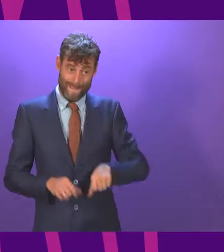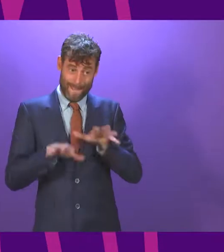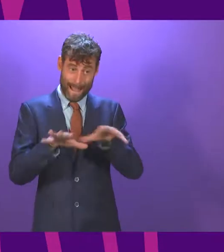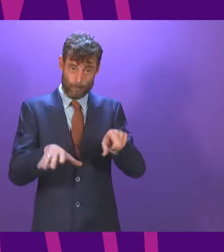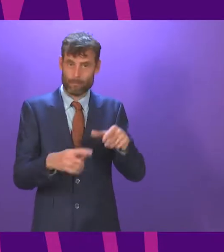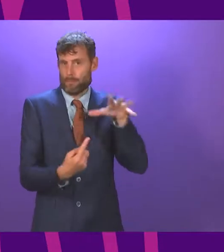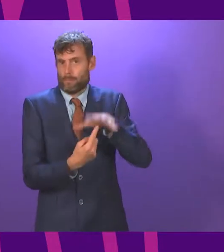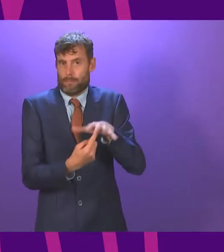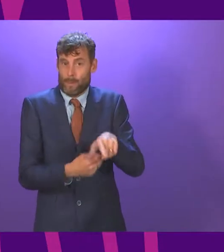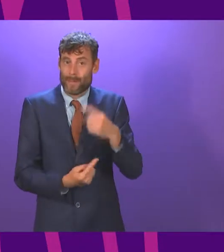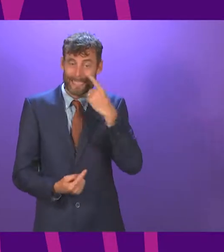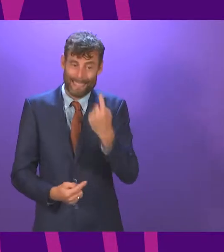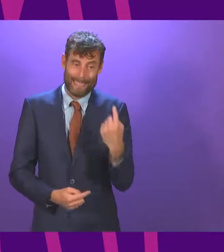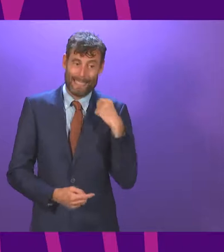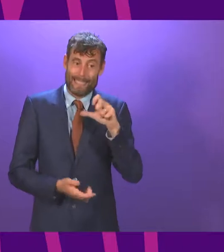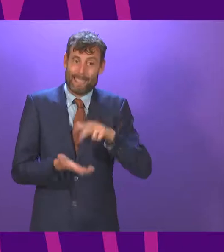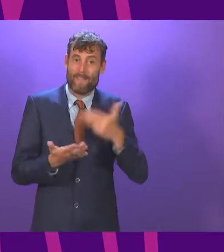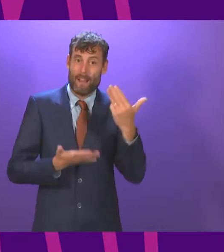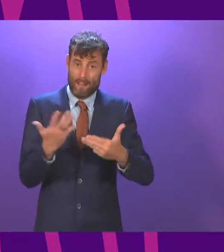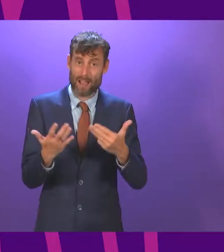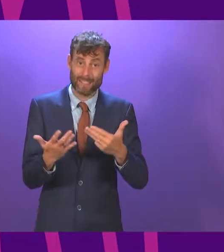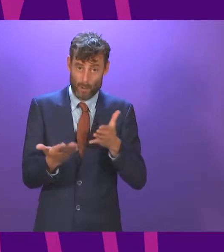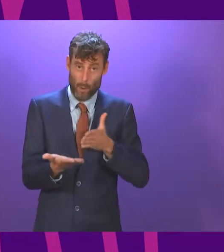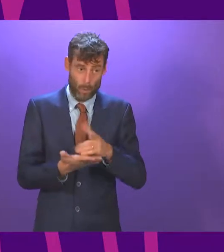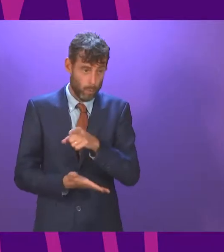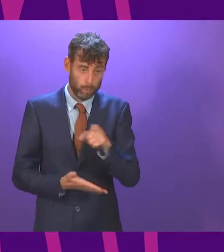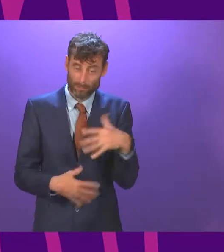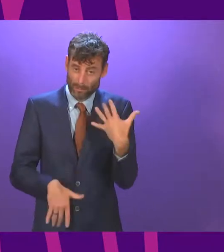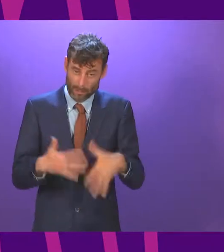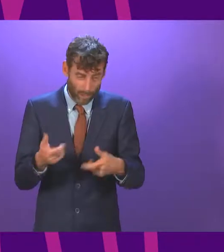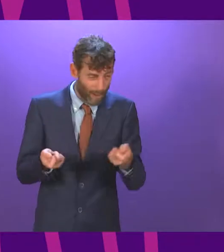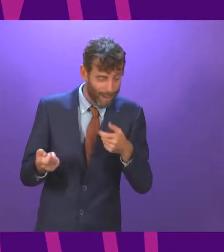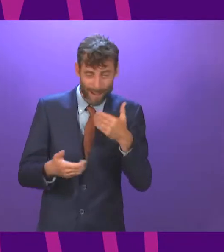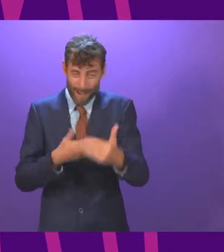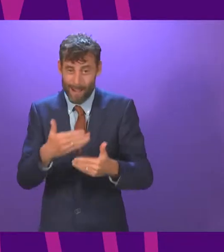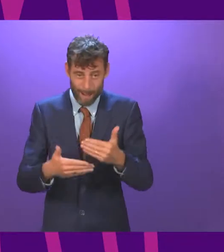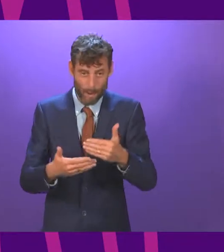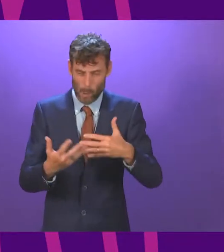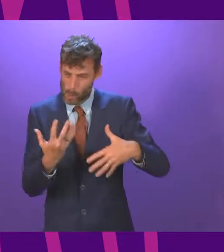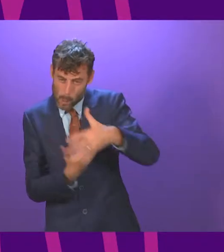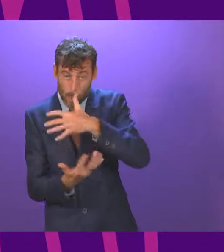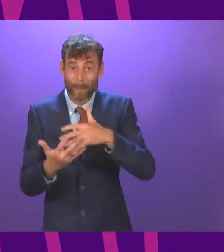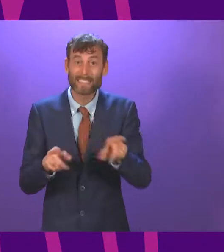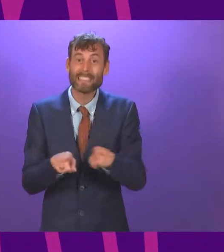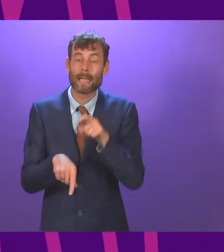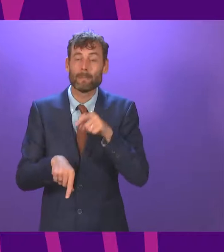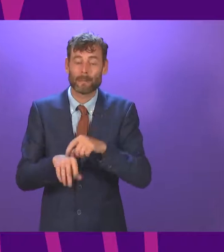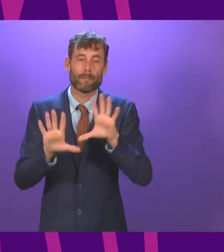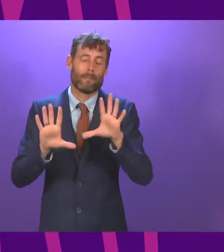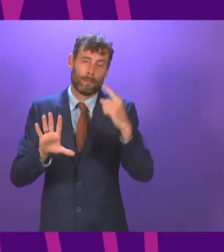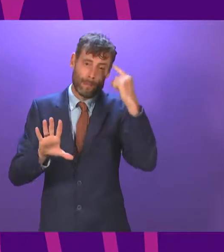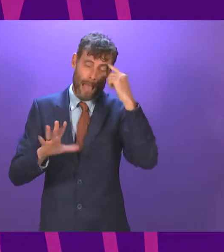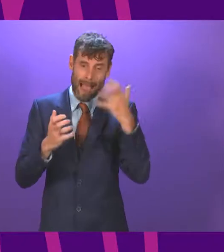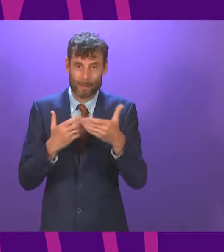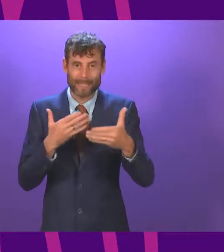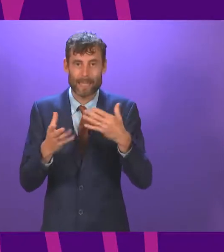it was hit by COVID-19 just as badly as other sectors, while also having to navigate through the chaotic Brexit Boris Johnson's Tories have